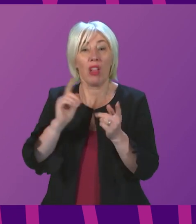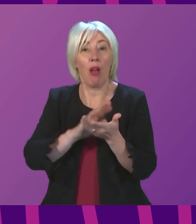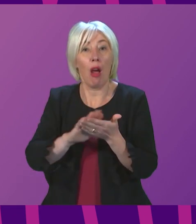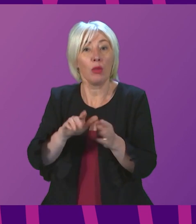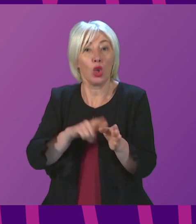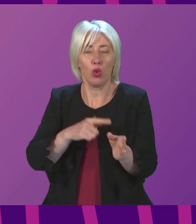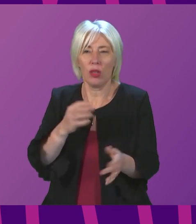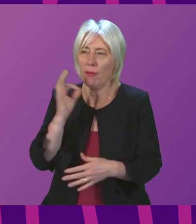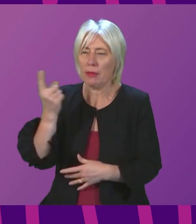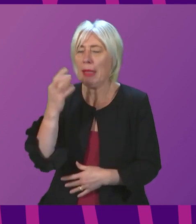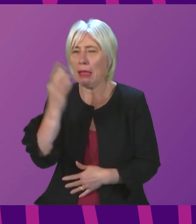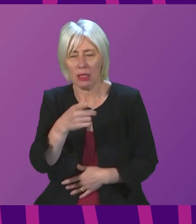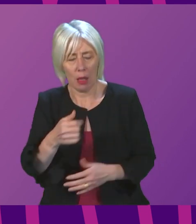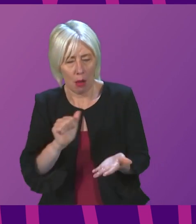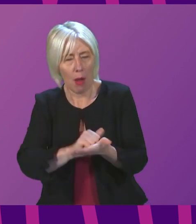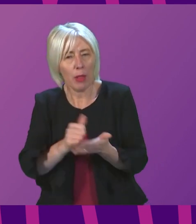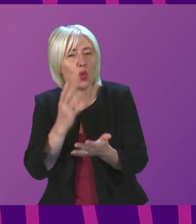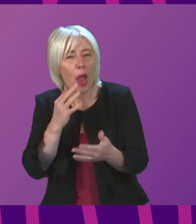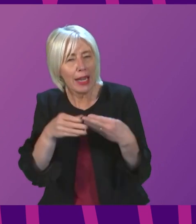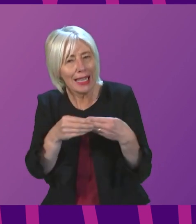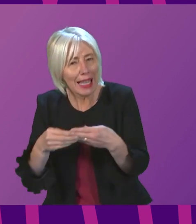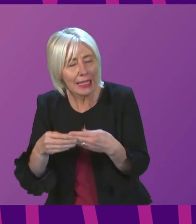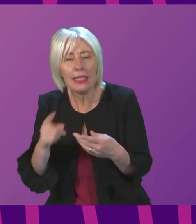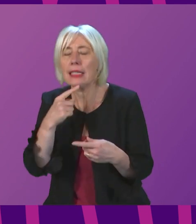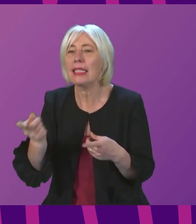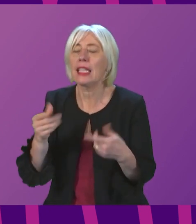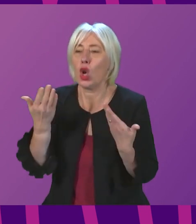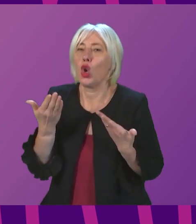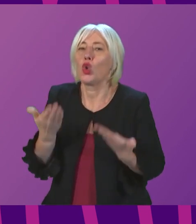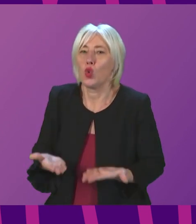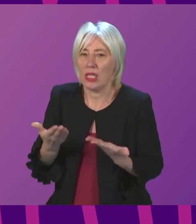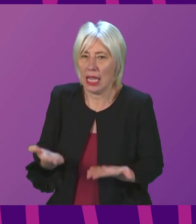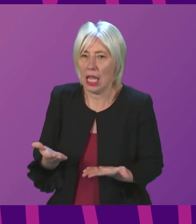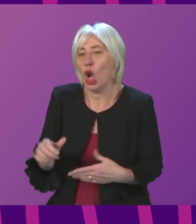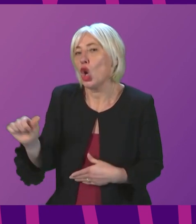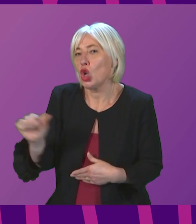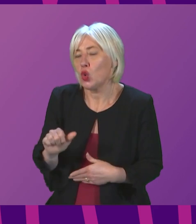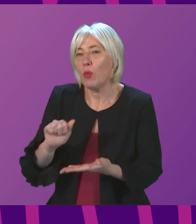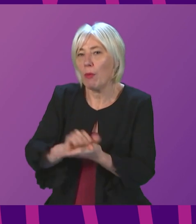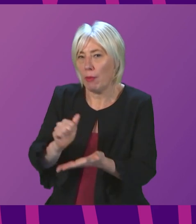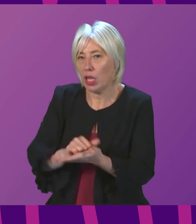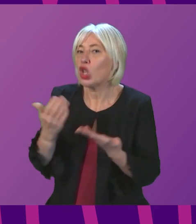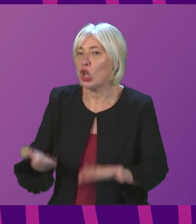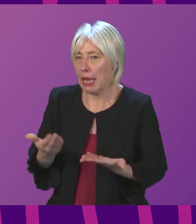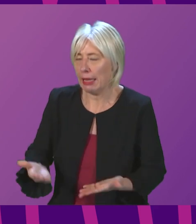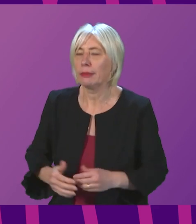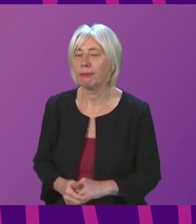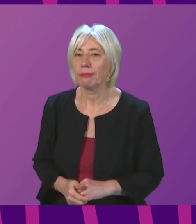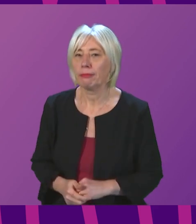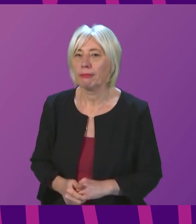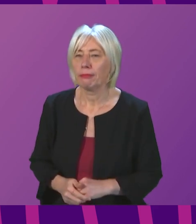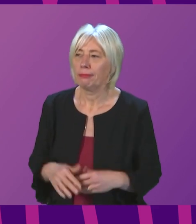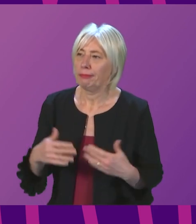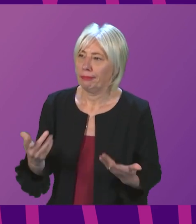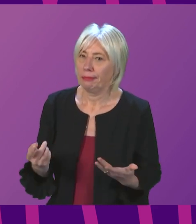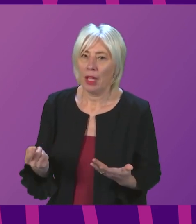when the guidance would be published, and he said, and I quote, today it should be published today. At the other